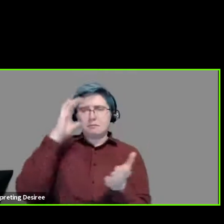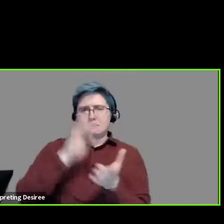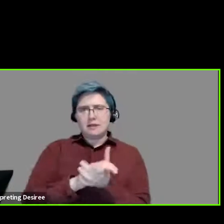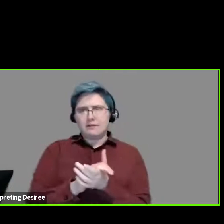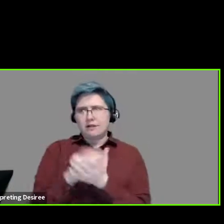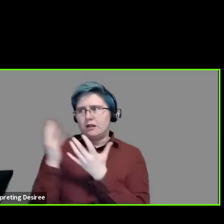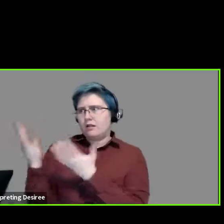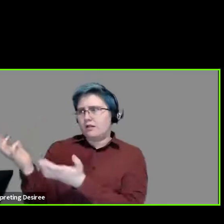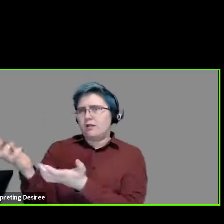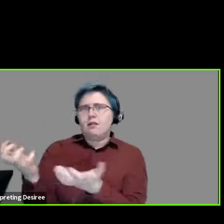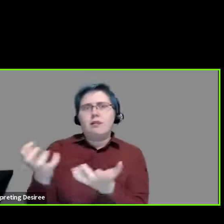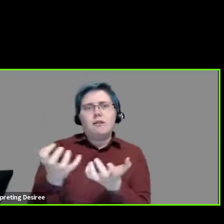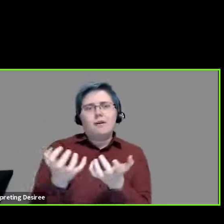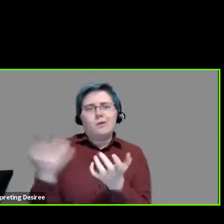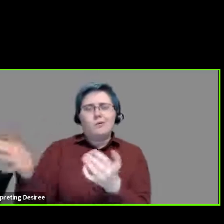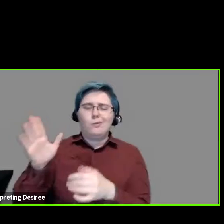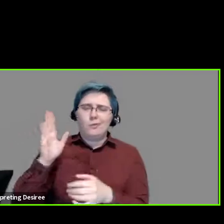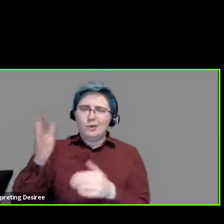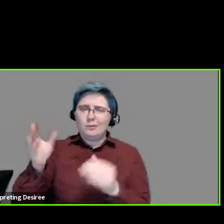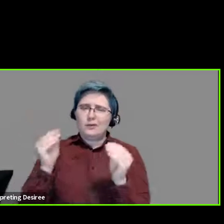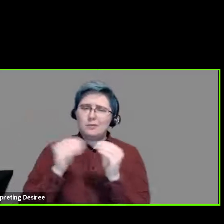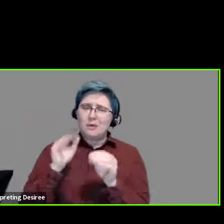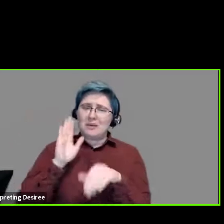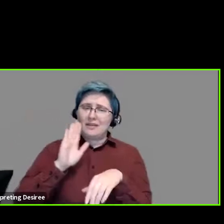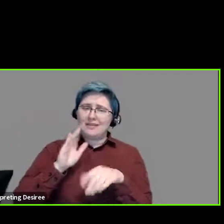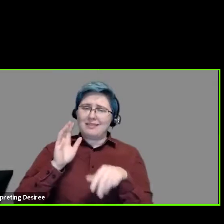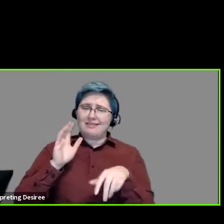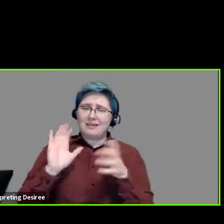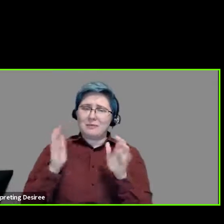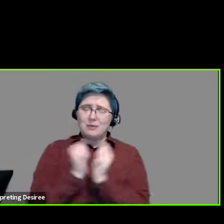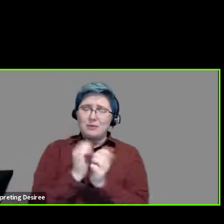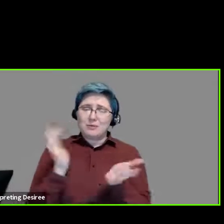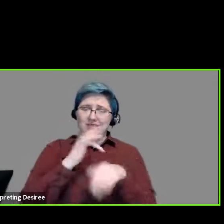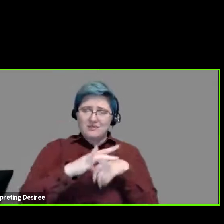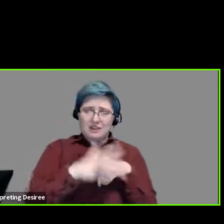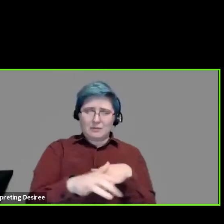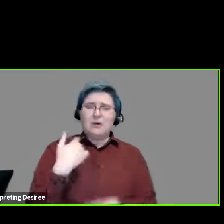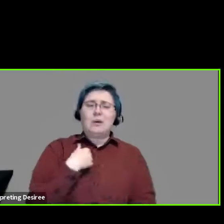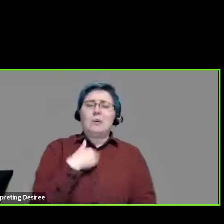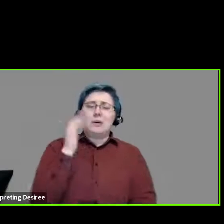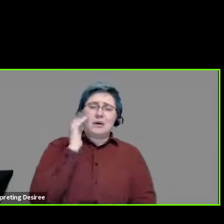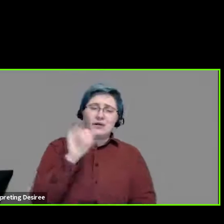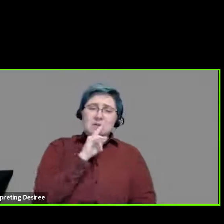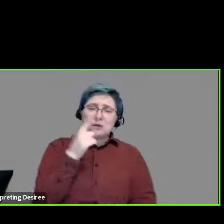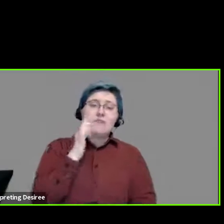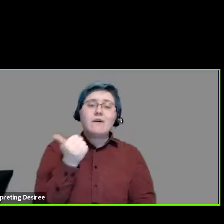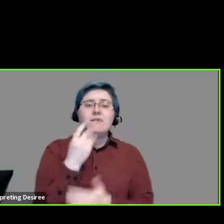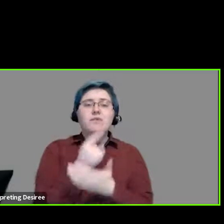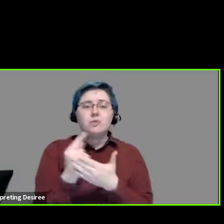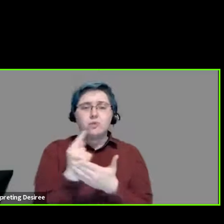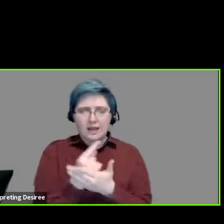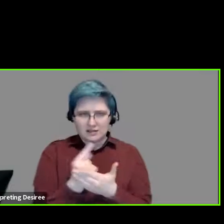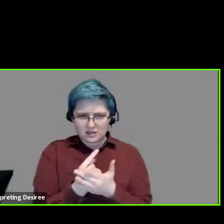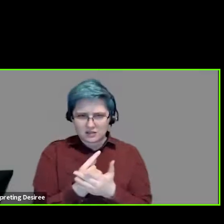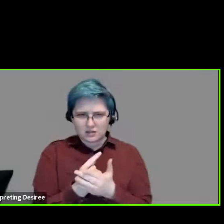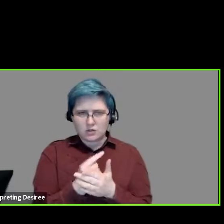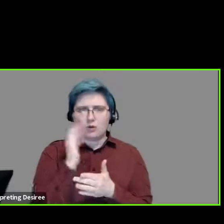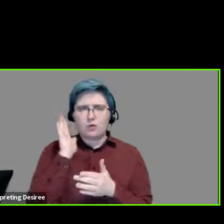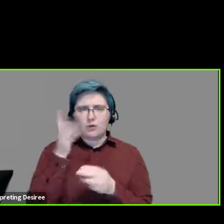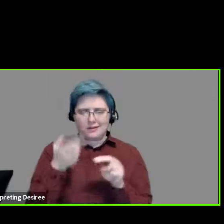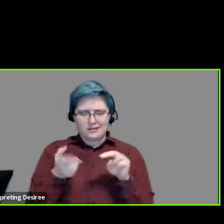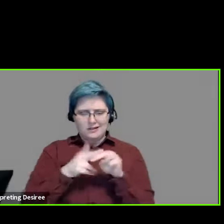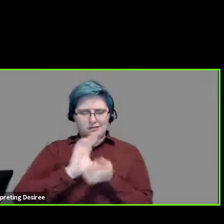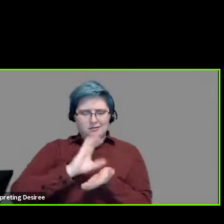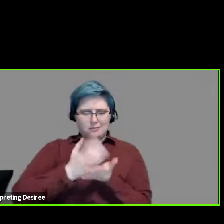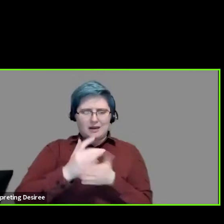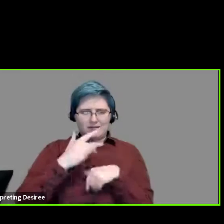will outweigh the supply. We know that for at least for a couple of weeks. We are going to be getting increased doses.